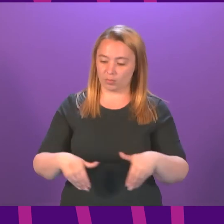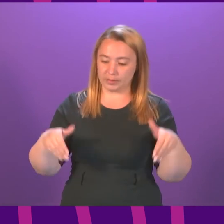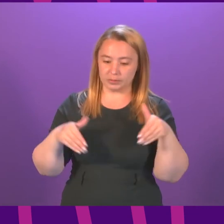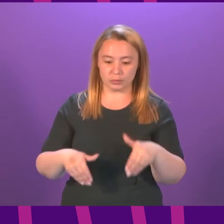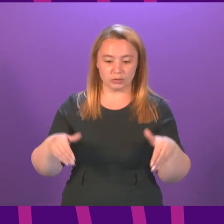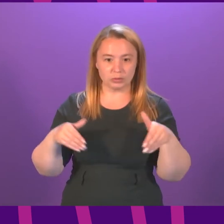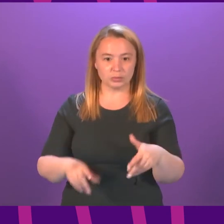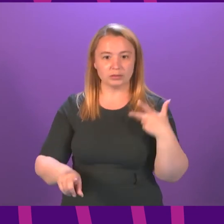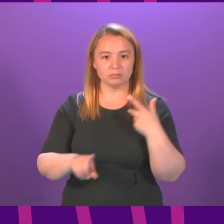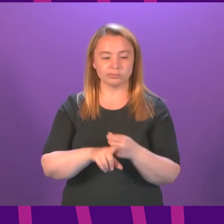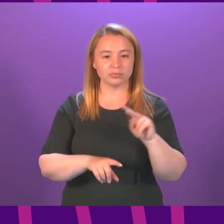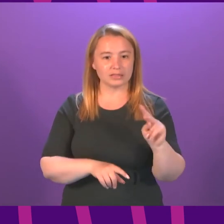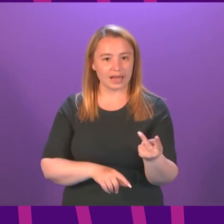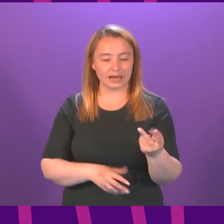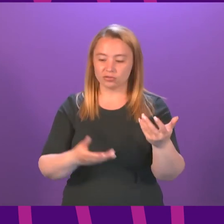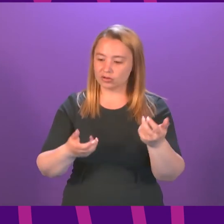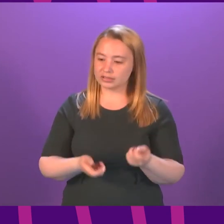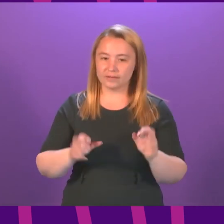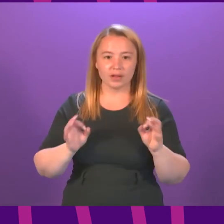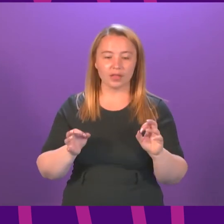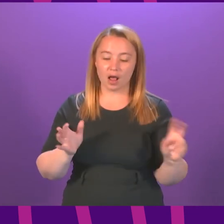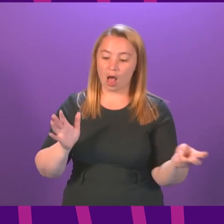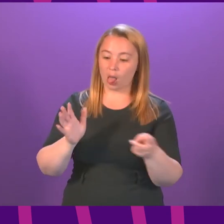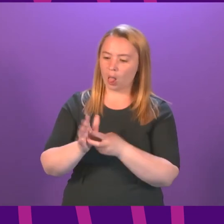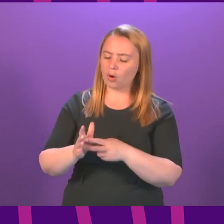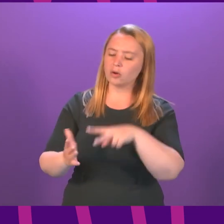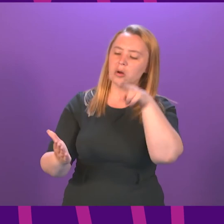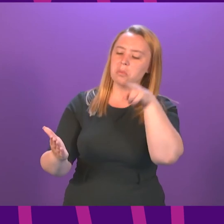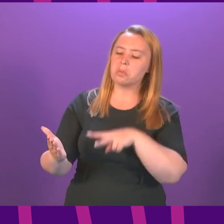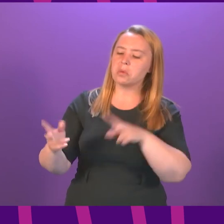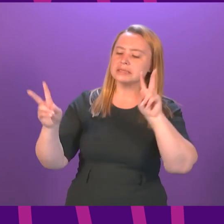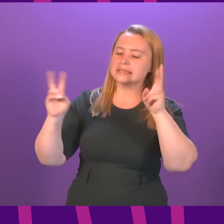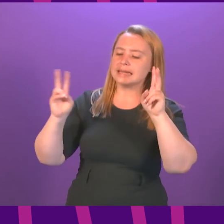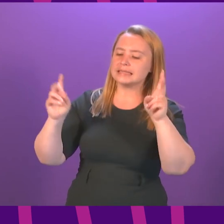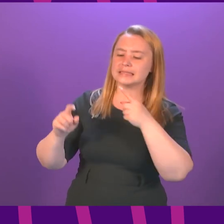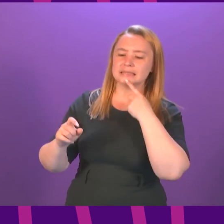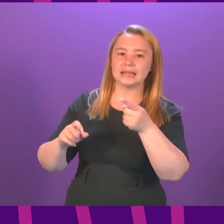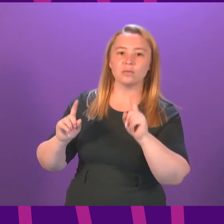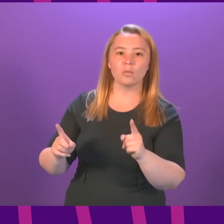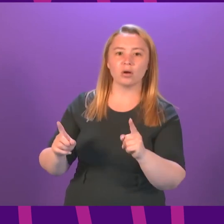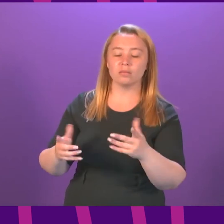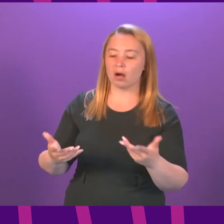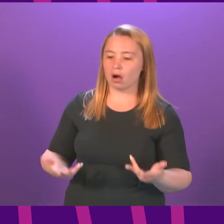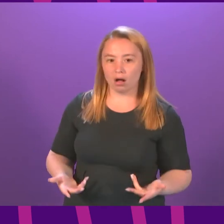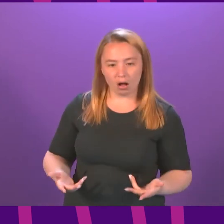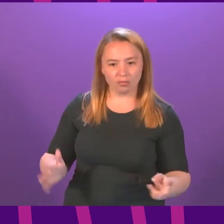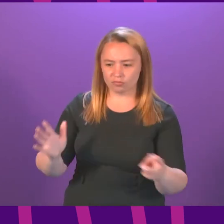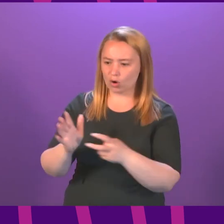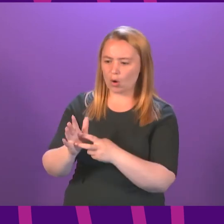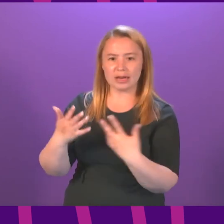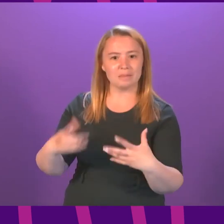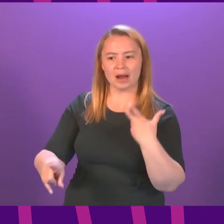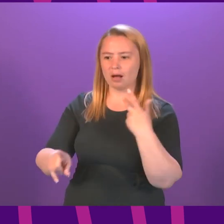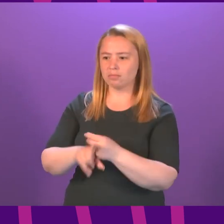appointments didn't receive these logged on to check their own vaccination status to find out erroneously it recorded they had